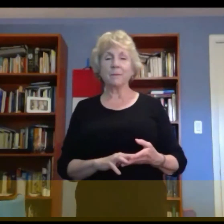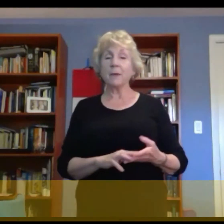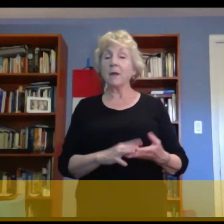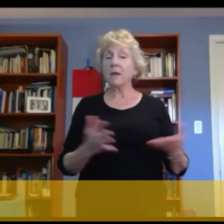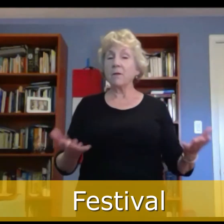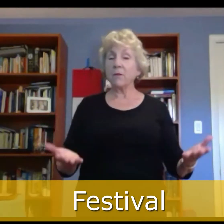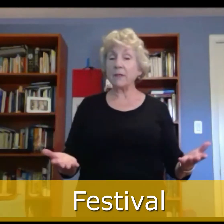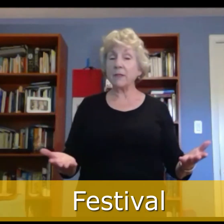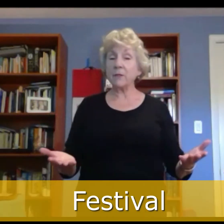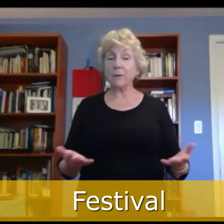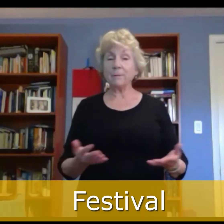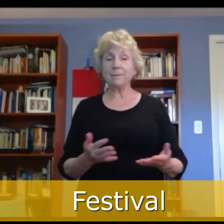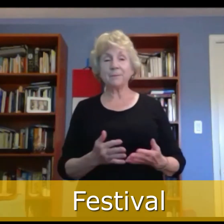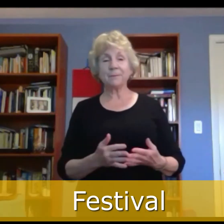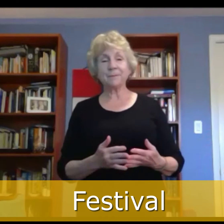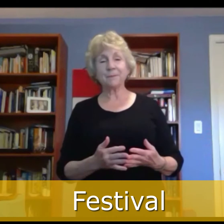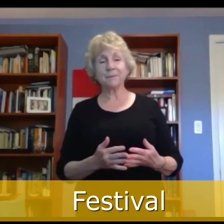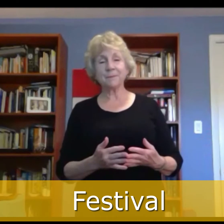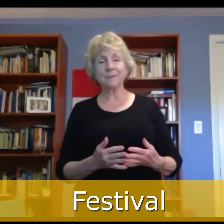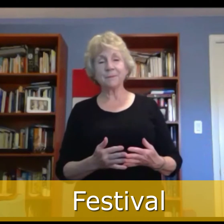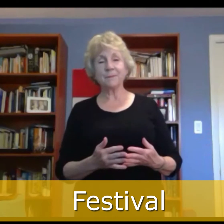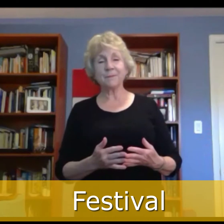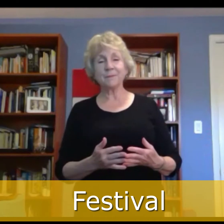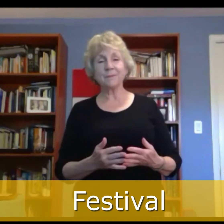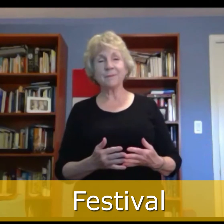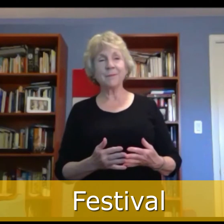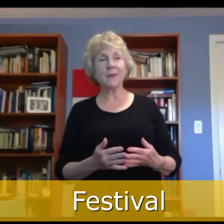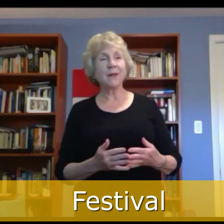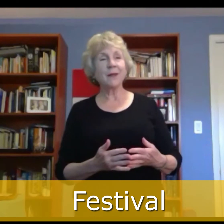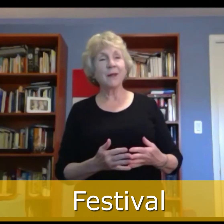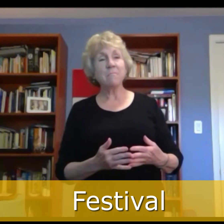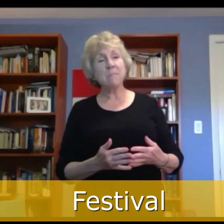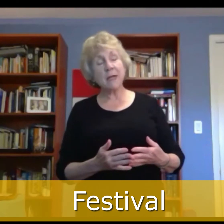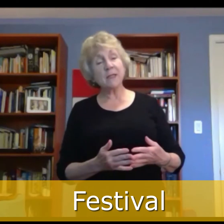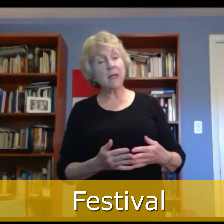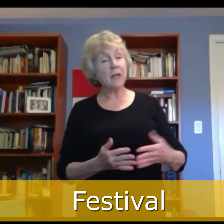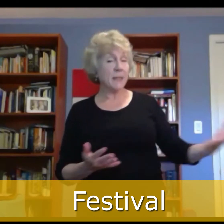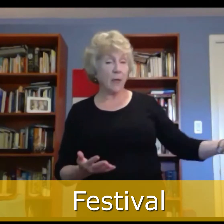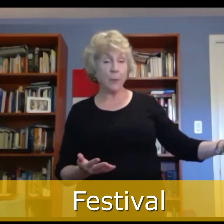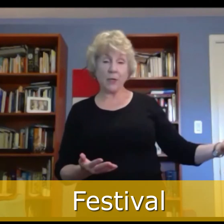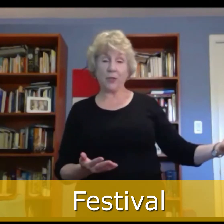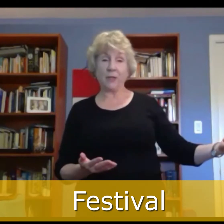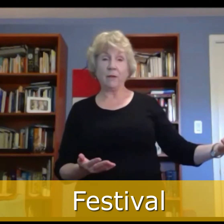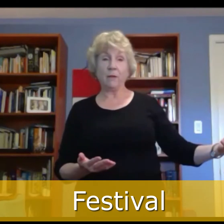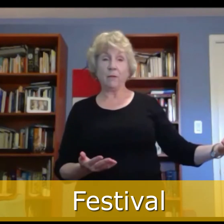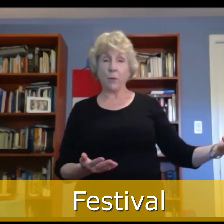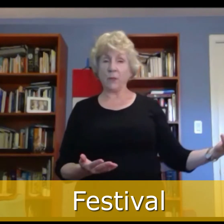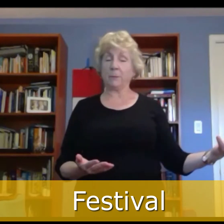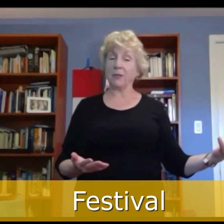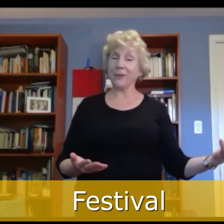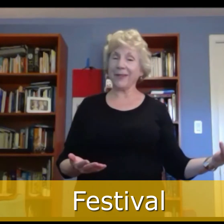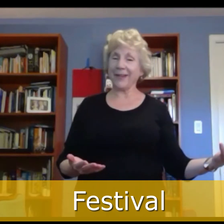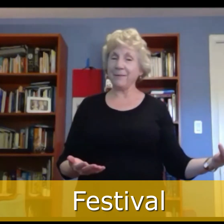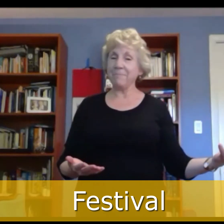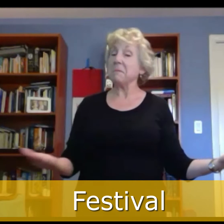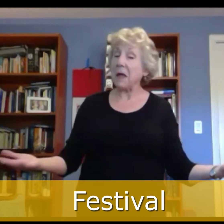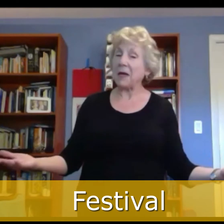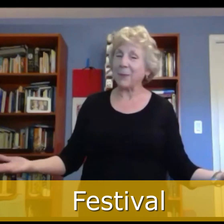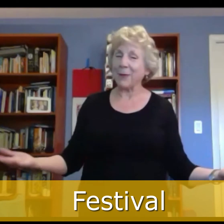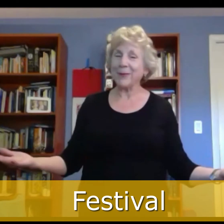Thee Festival means a celebration for a special day, like a birthday.